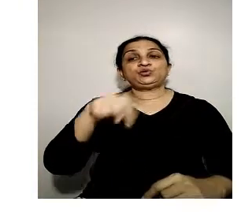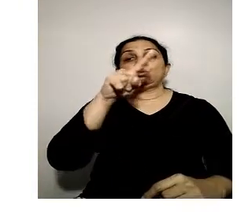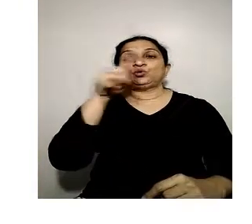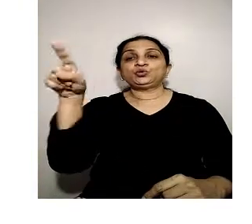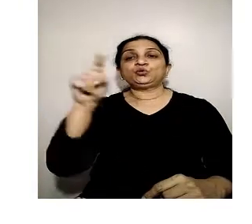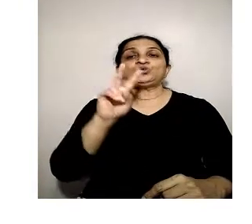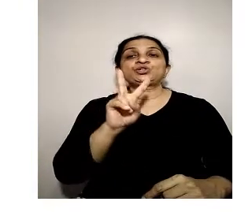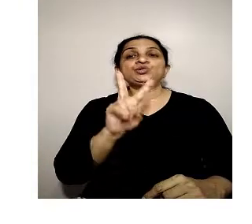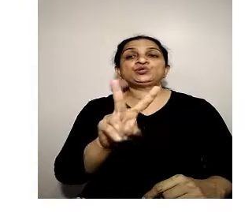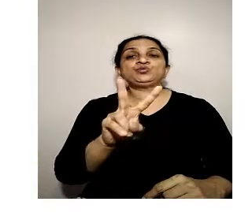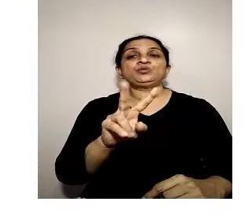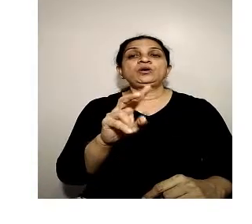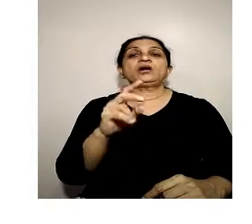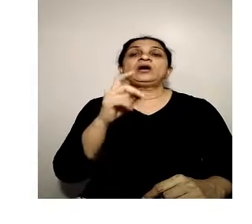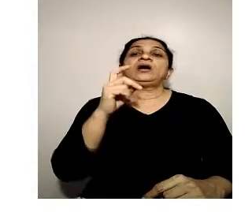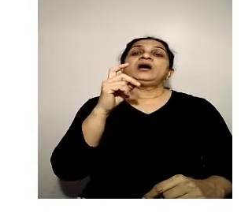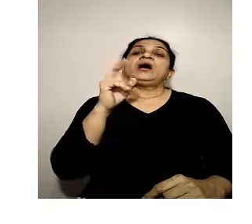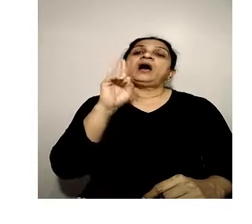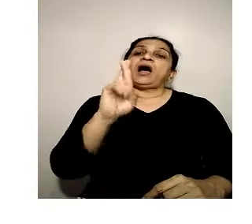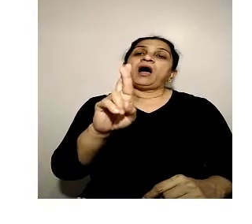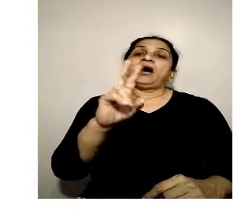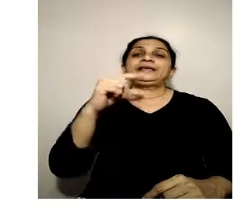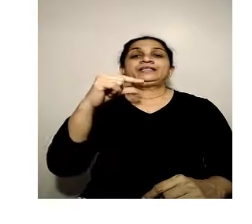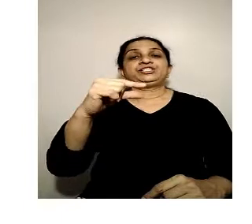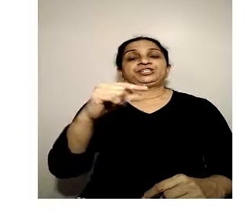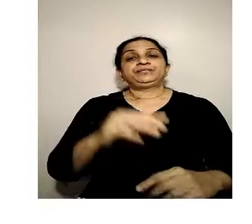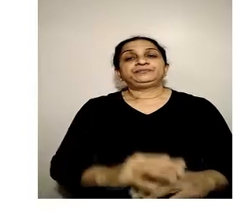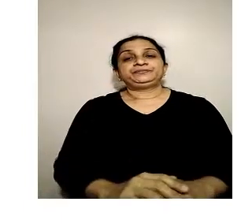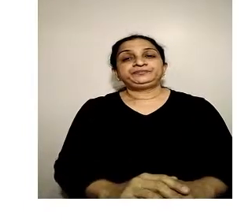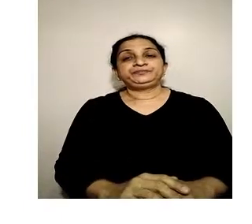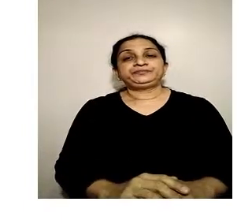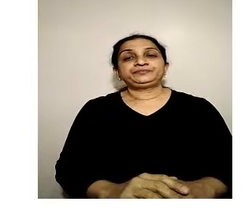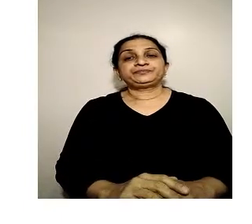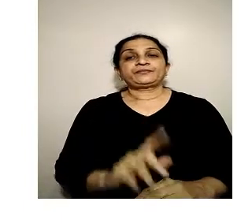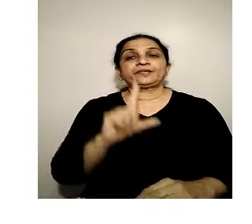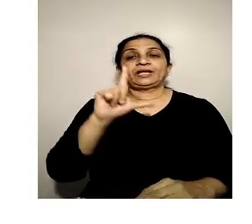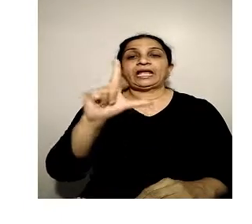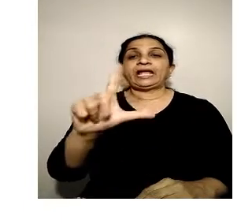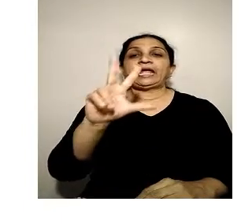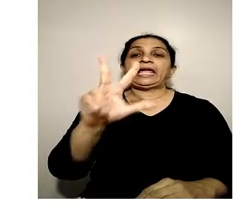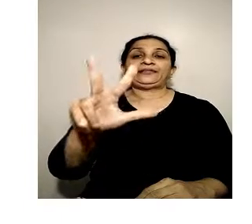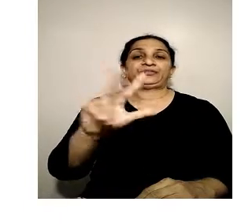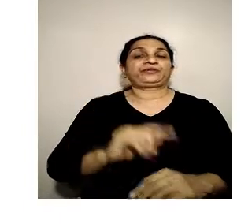root 2 RG. Eighth.